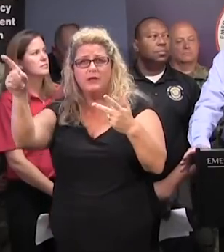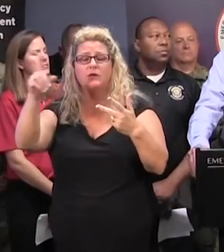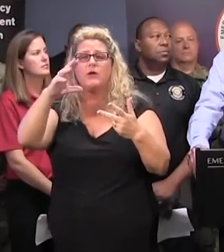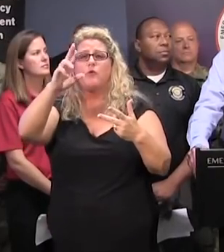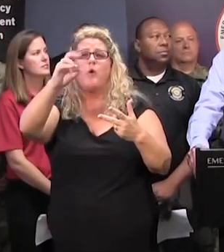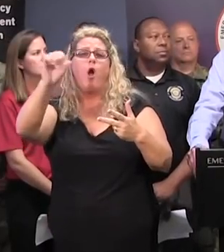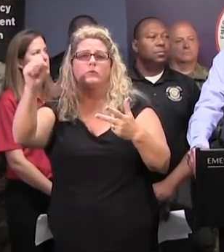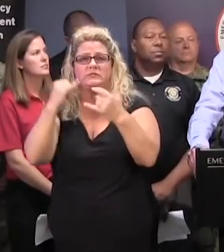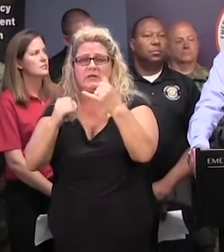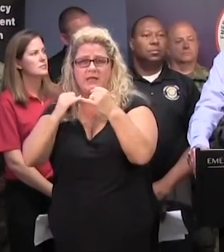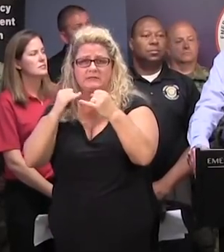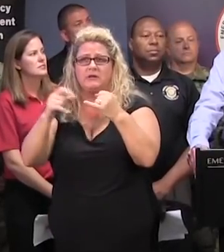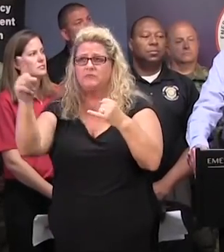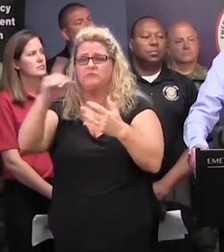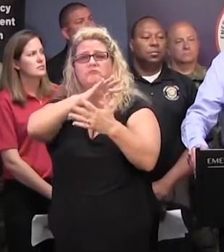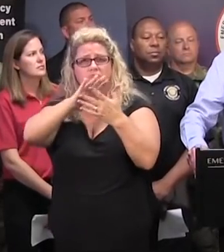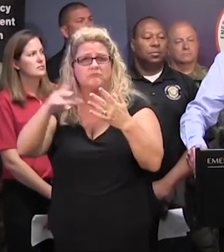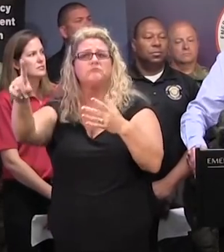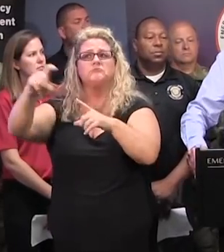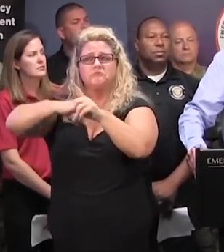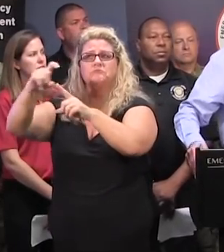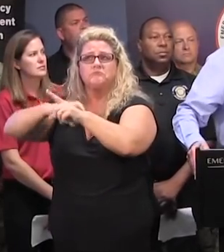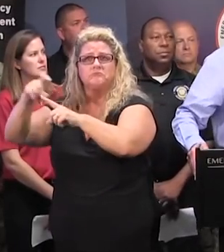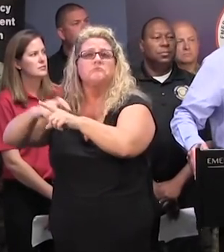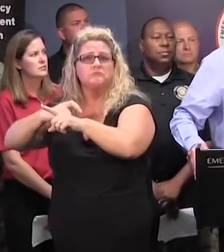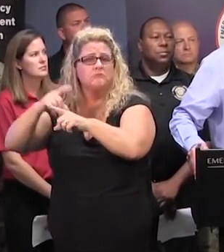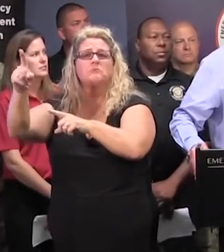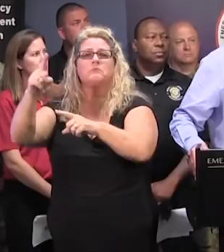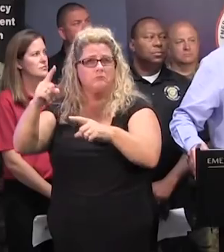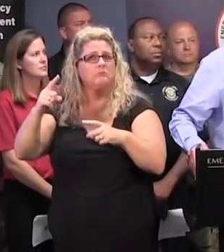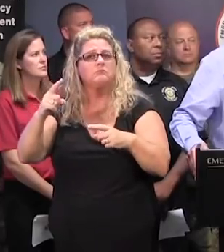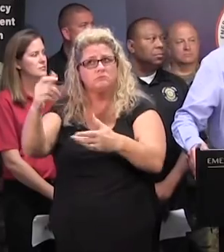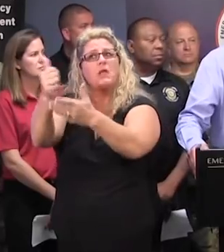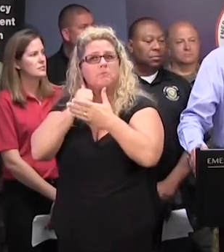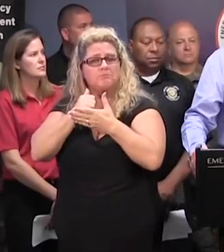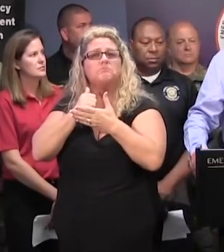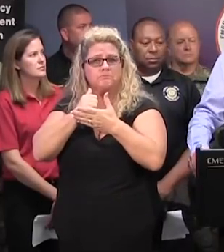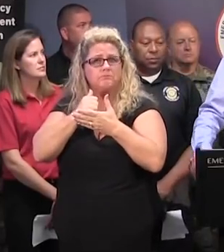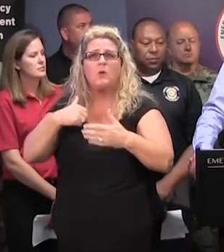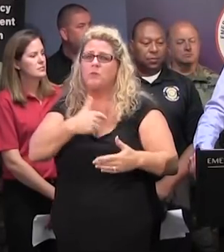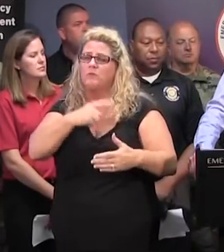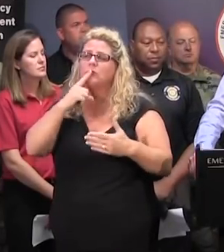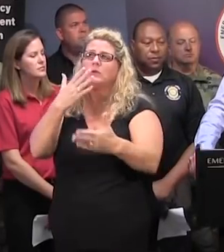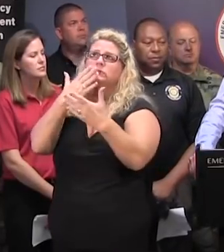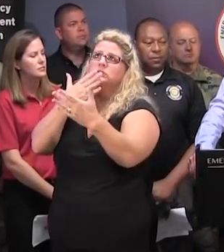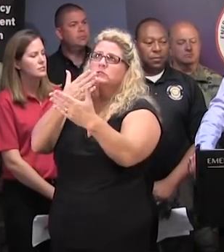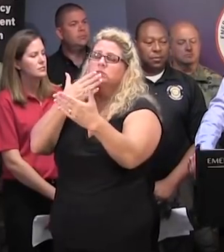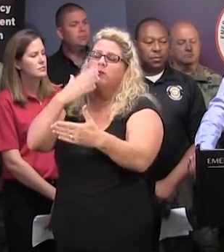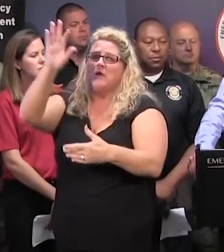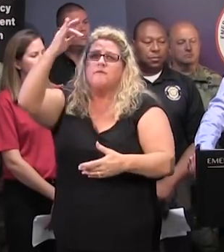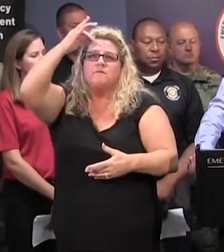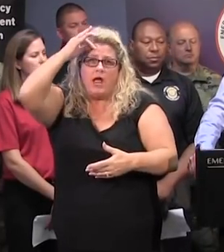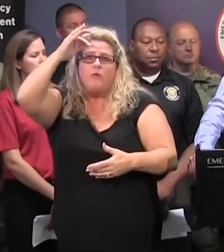Wilbur Ross. I mean, we are receiving plenty of attention, and we appreciate it very much from the federal